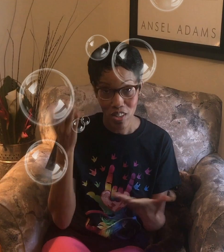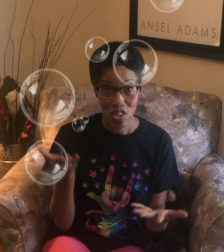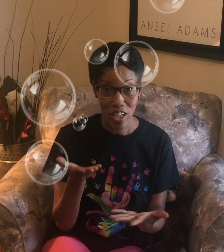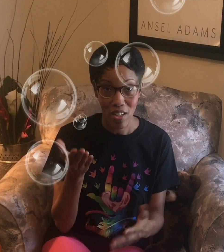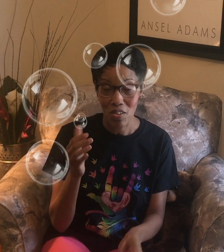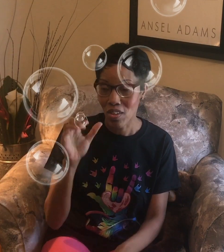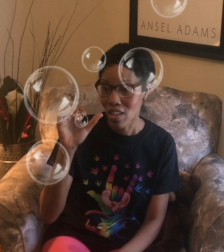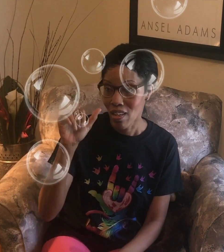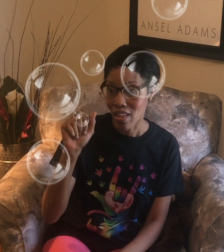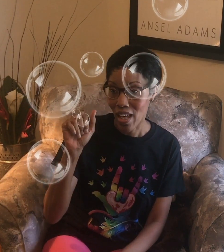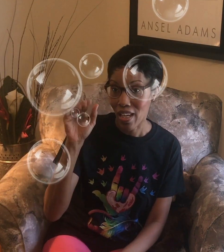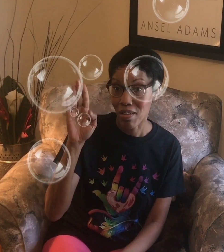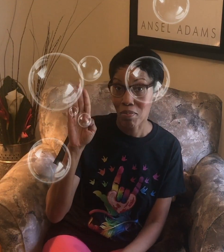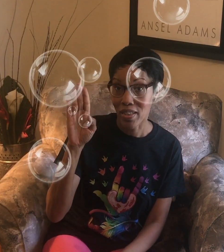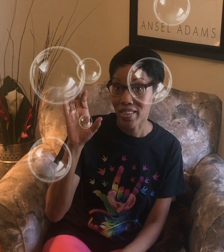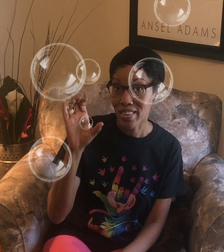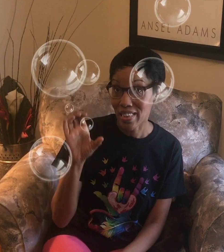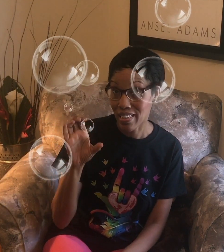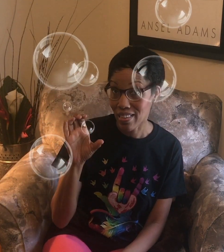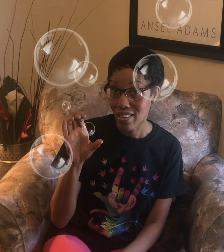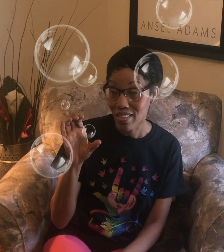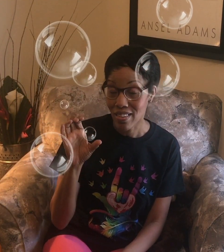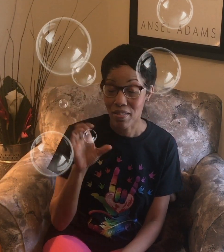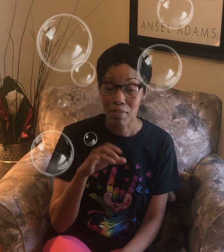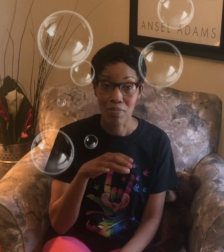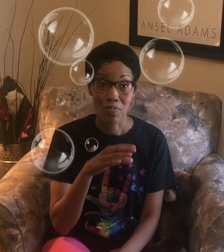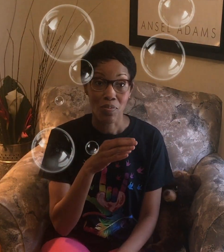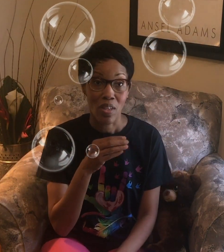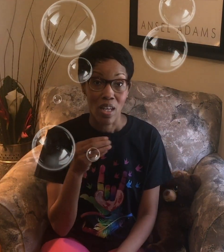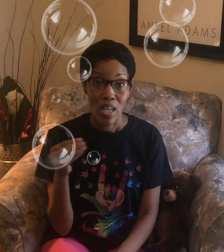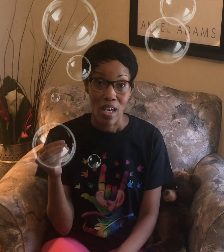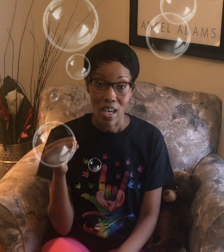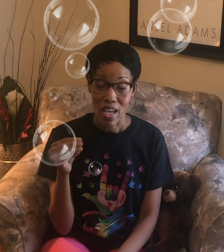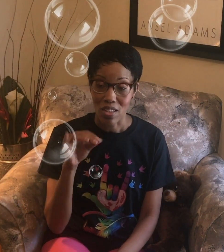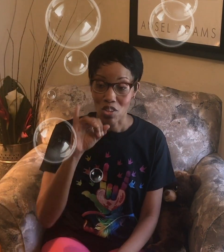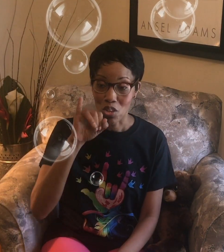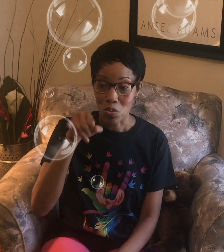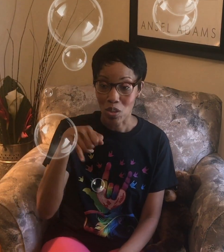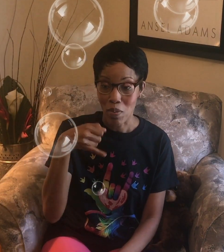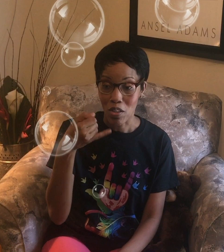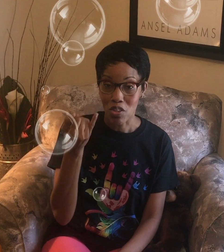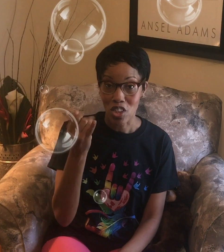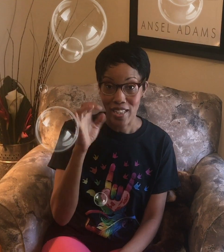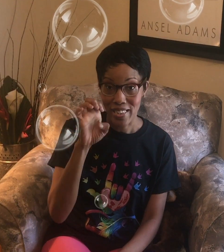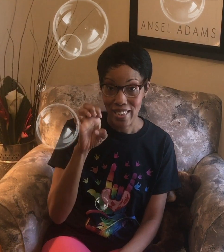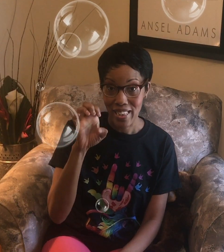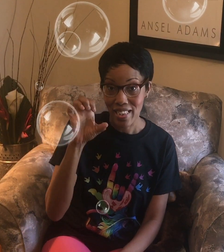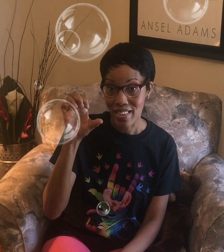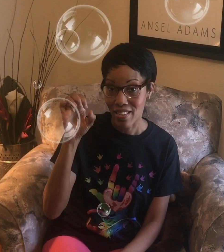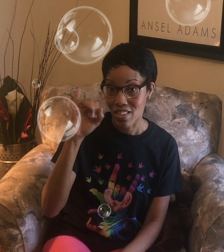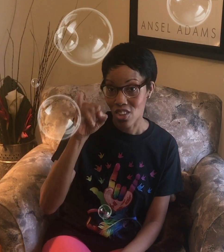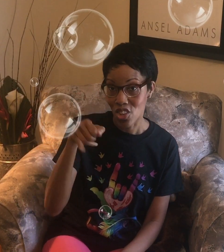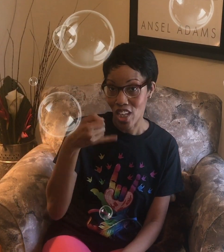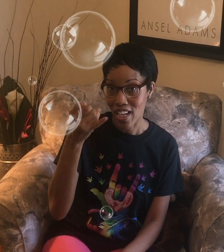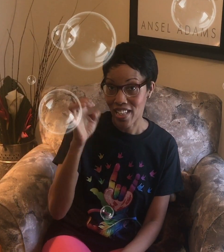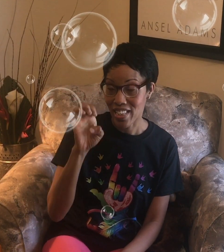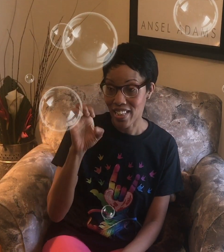this channel the ABC's and to spell Jesse j-e